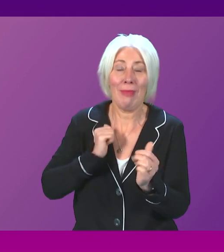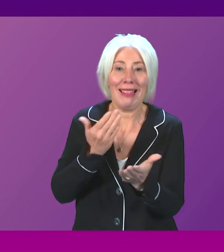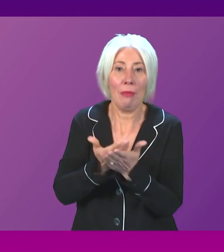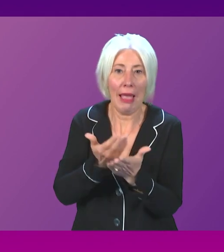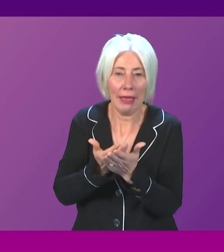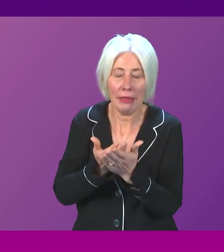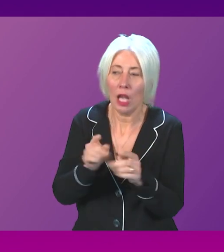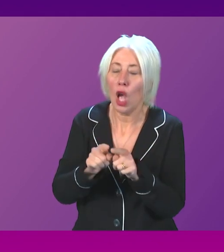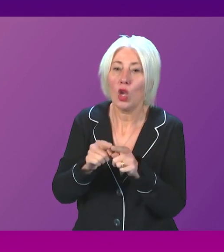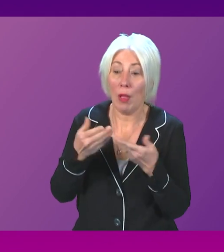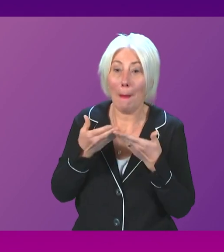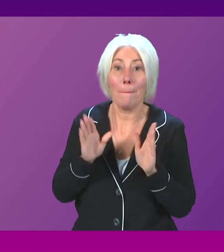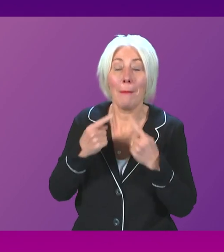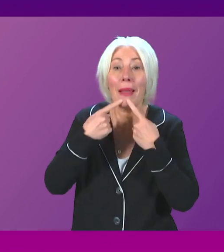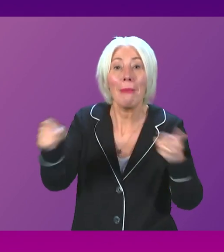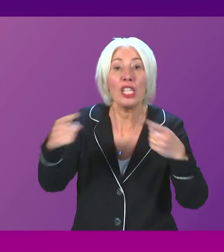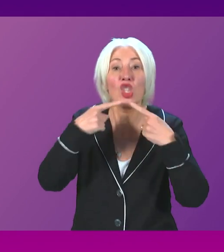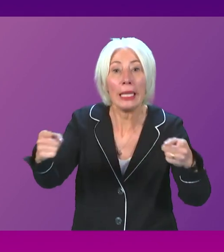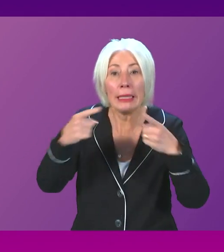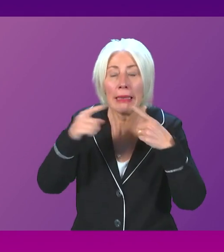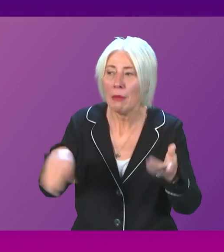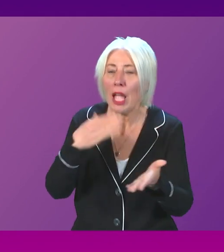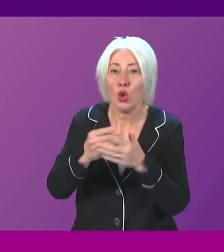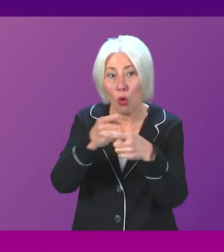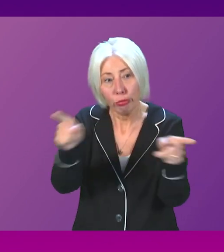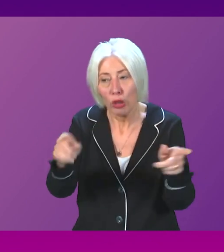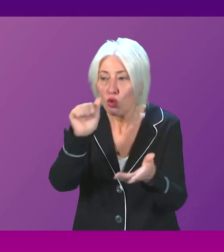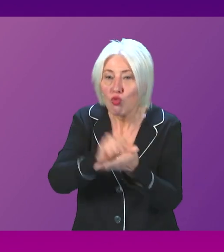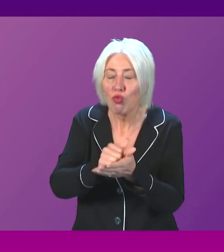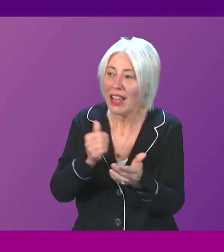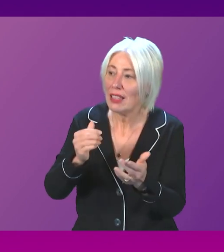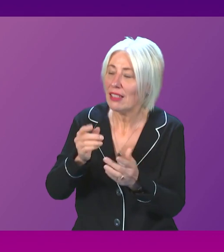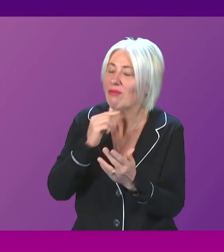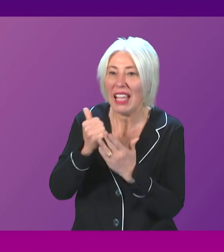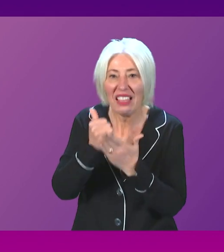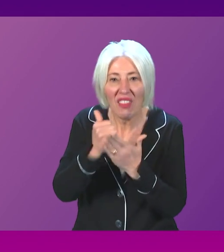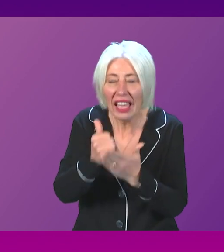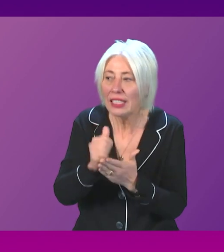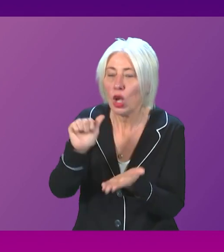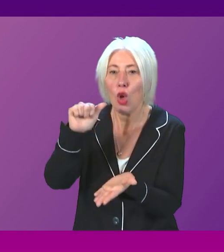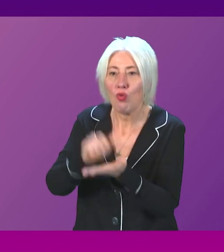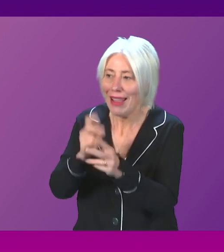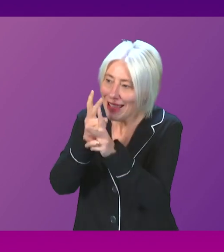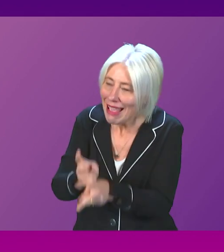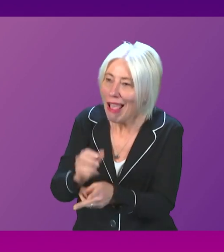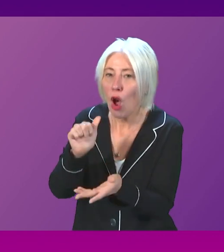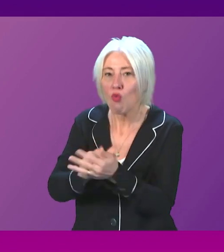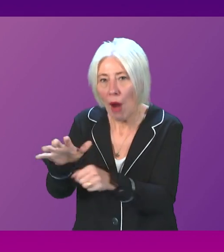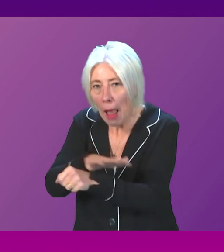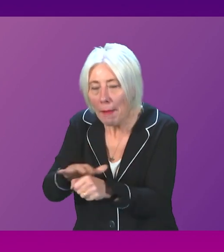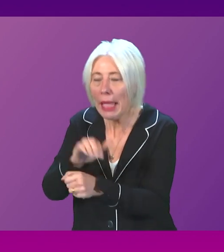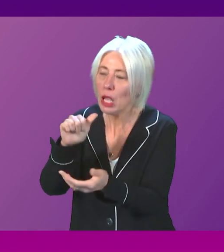Public messaging is also crucial to ensure that people have the right advice and support to access the right care at the right place and at the right time.